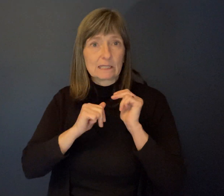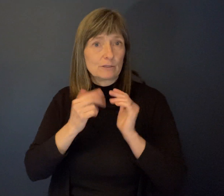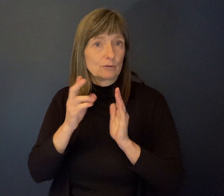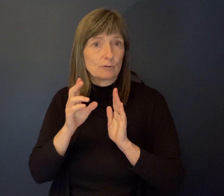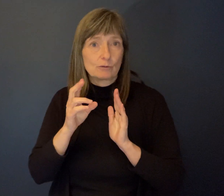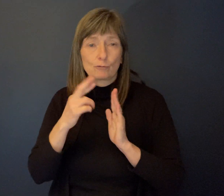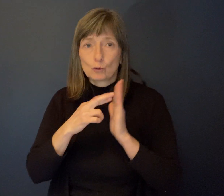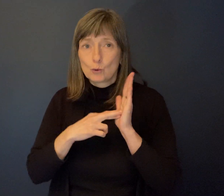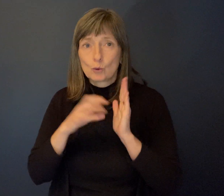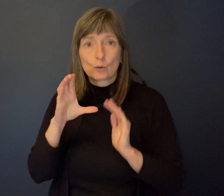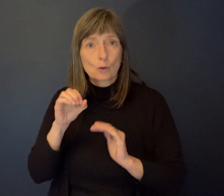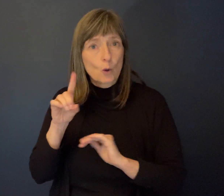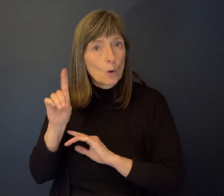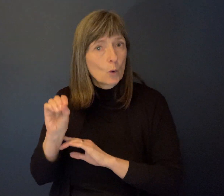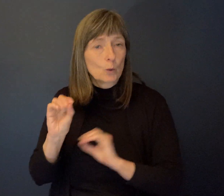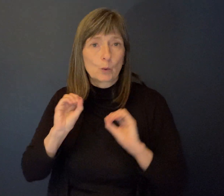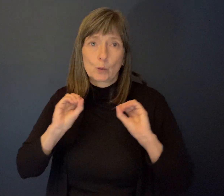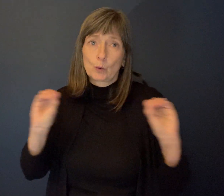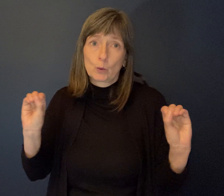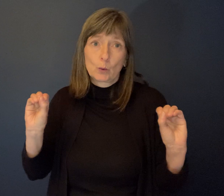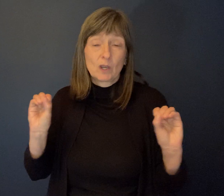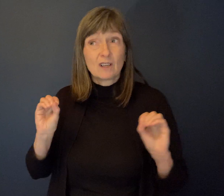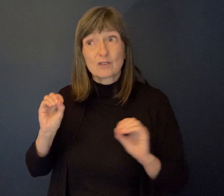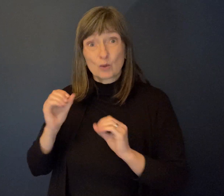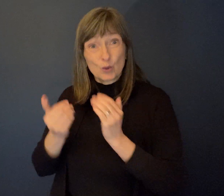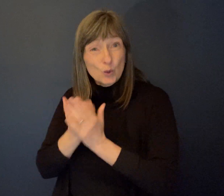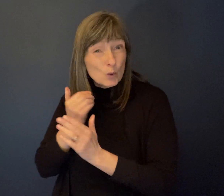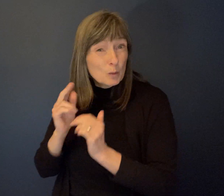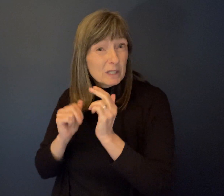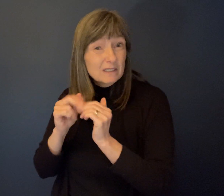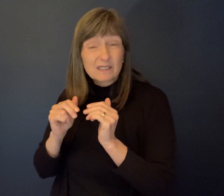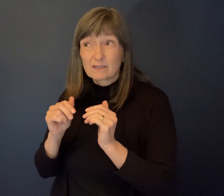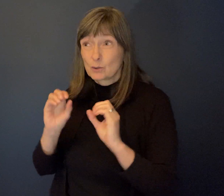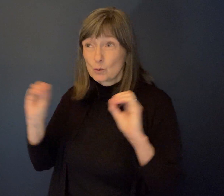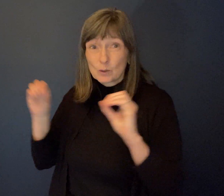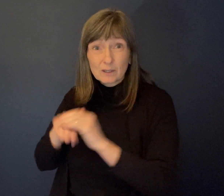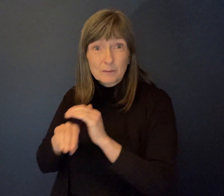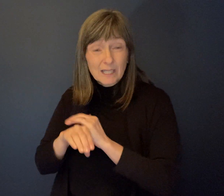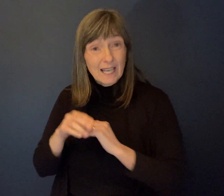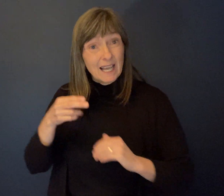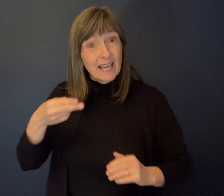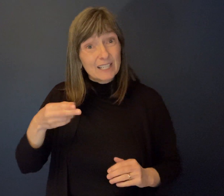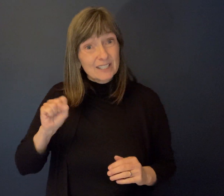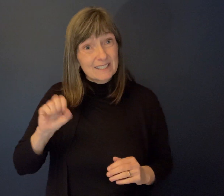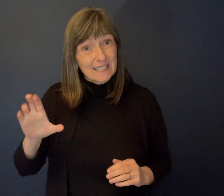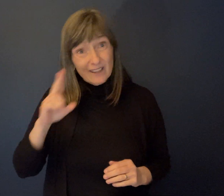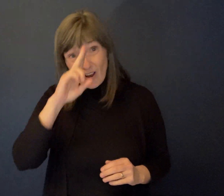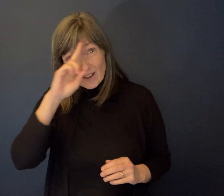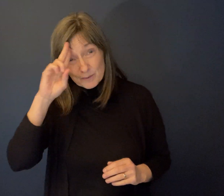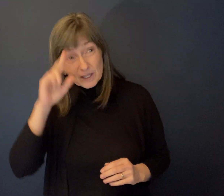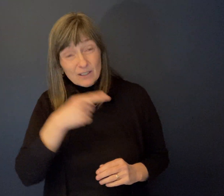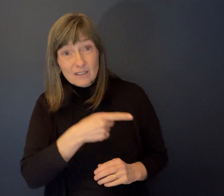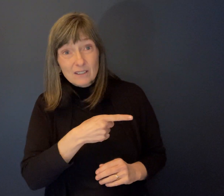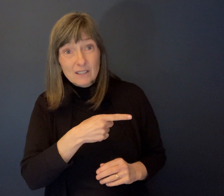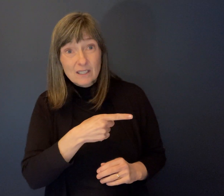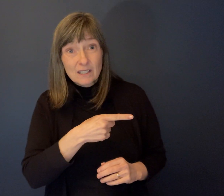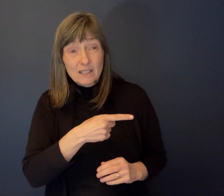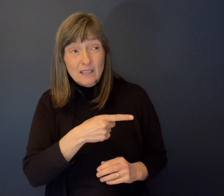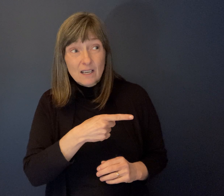up that were completely inaccessible. Health sciences complex, for example. I mean, you were looking at people in many cases who were using